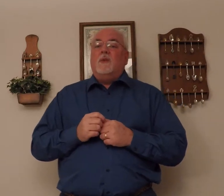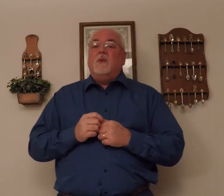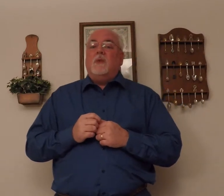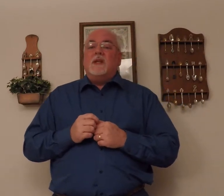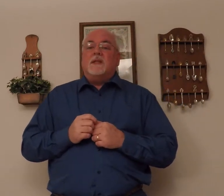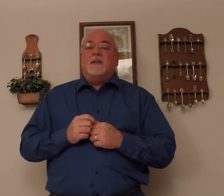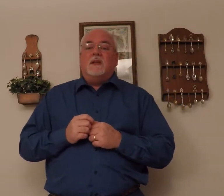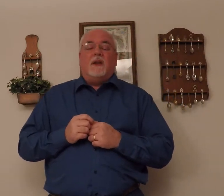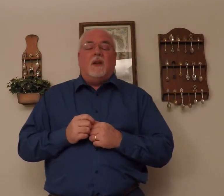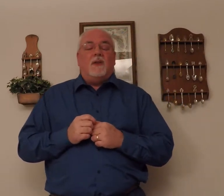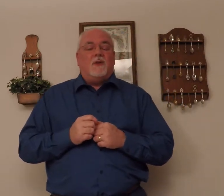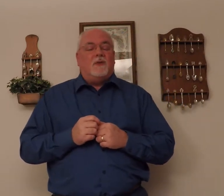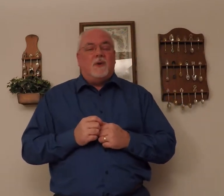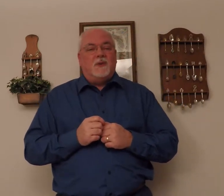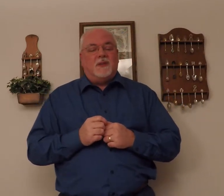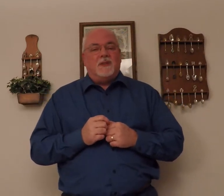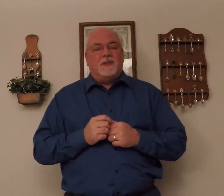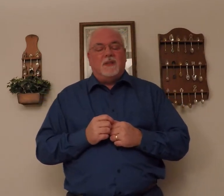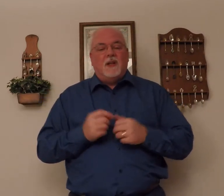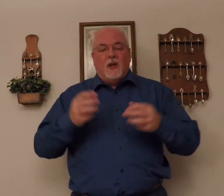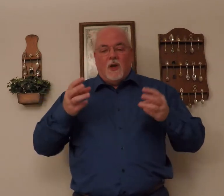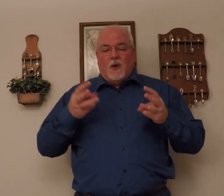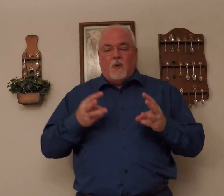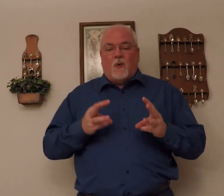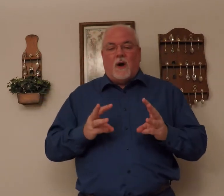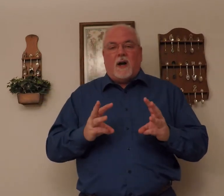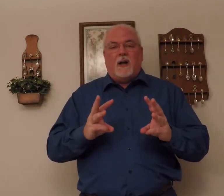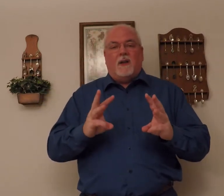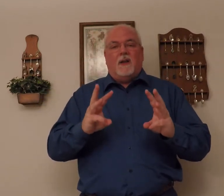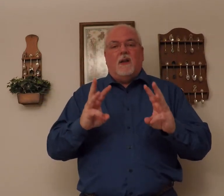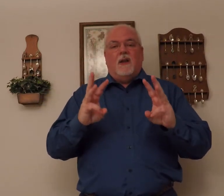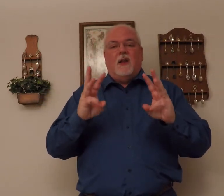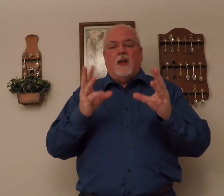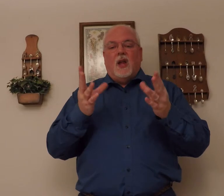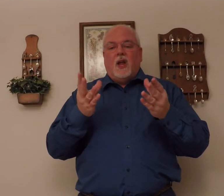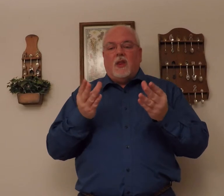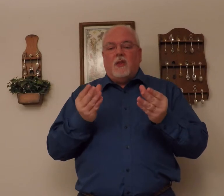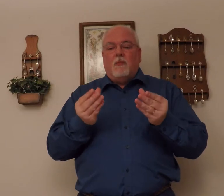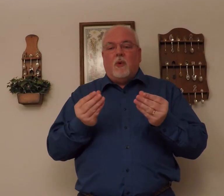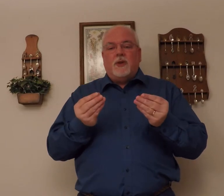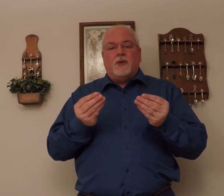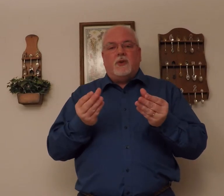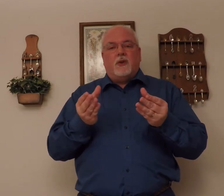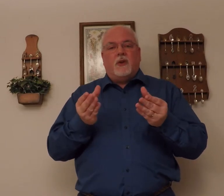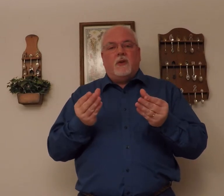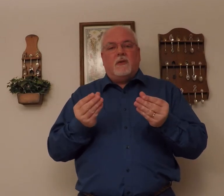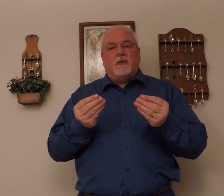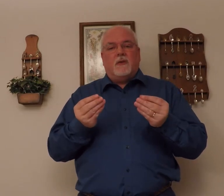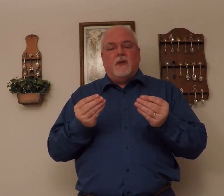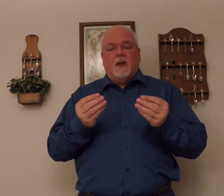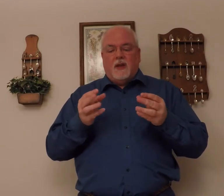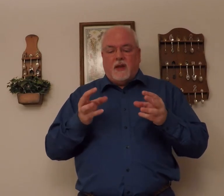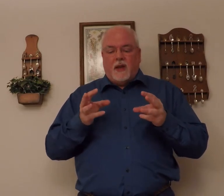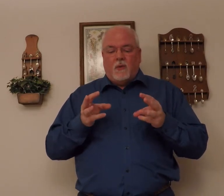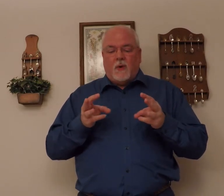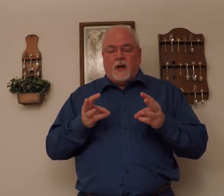is still on the roses. While the moisture. While